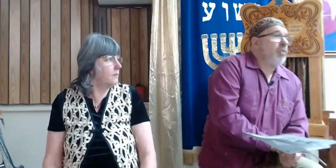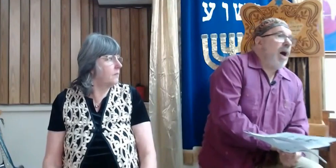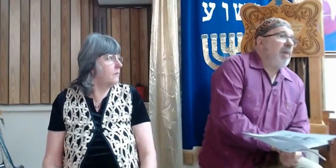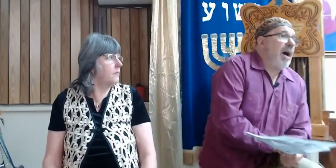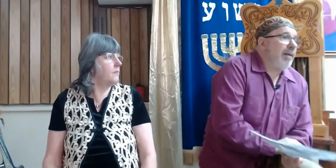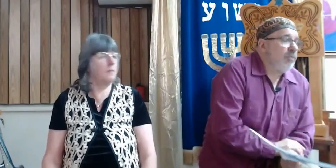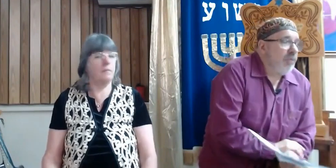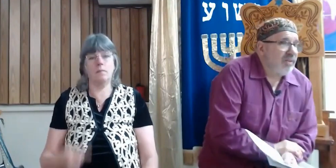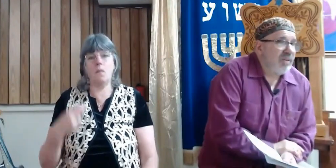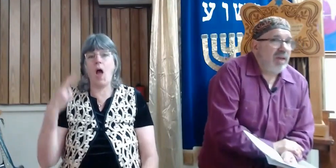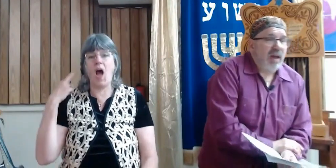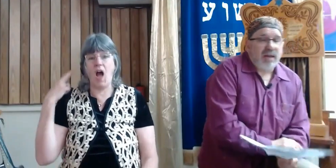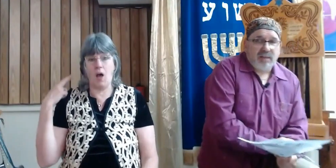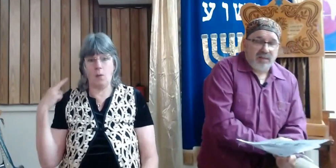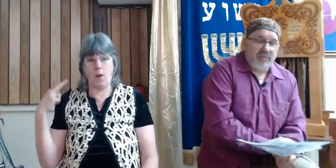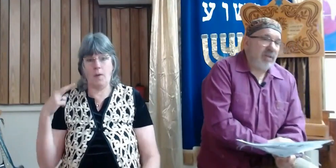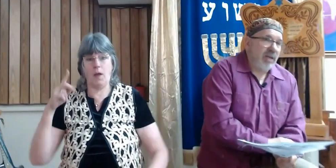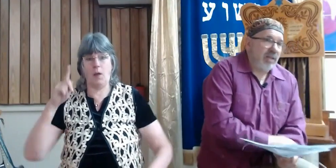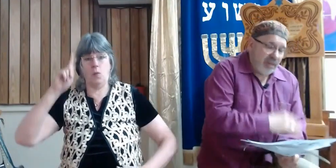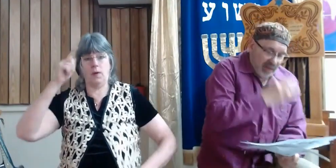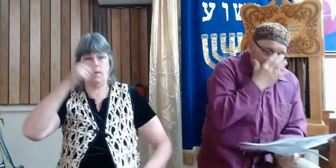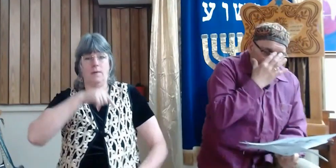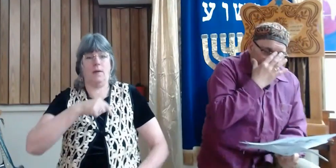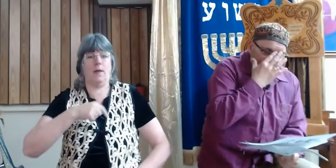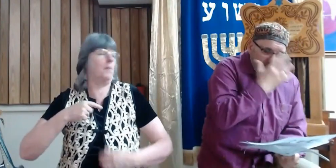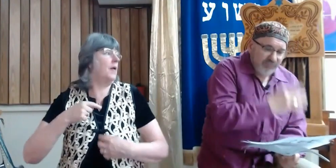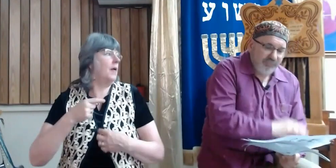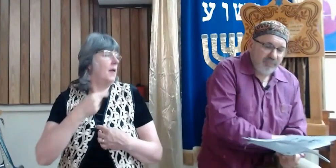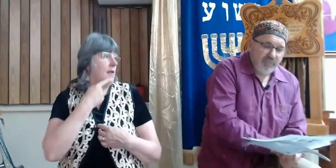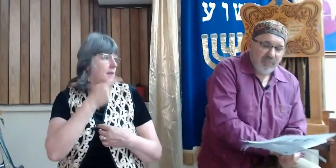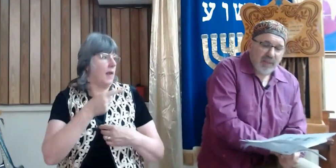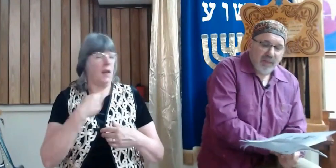a rabbi once said, and I did forget his name,